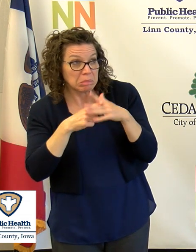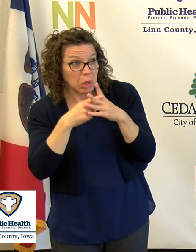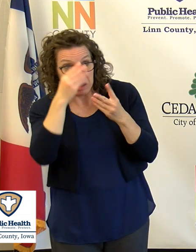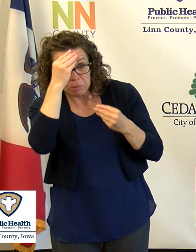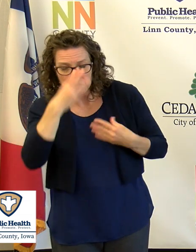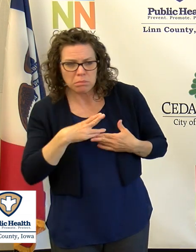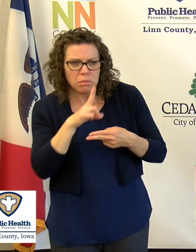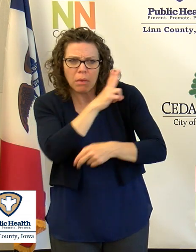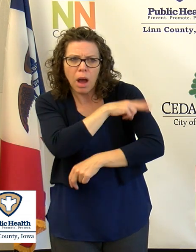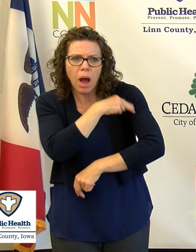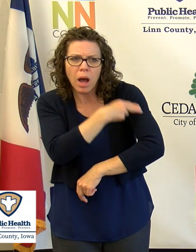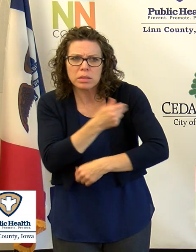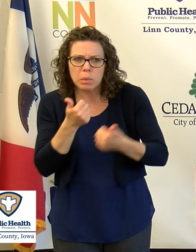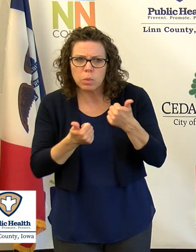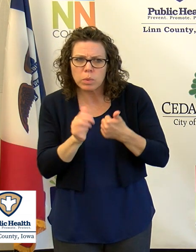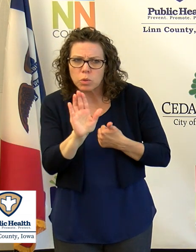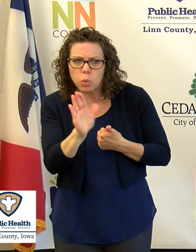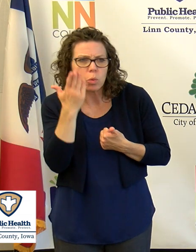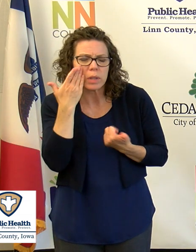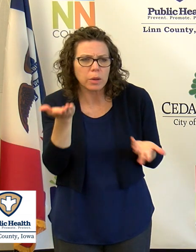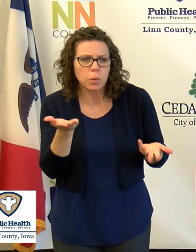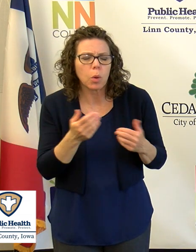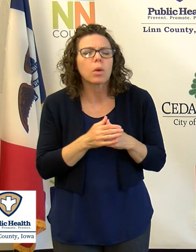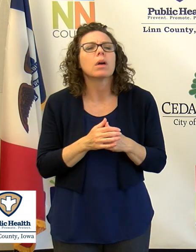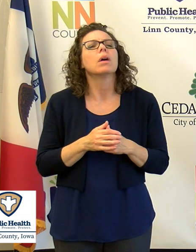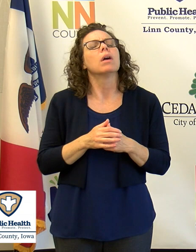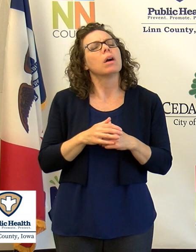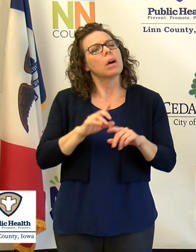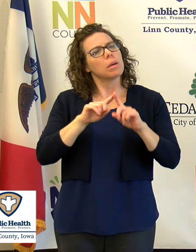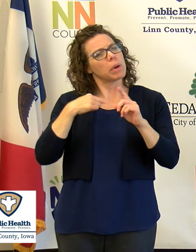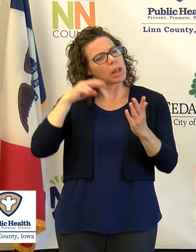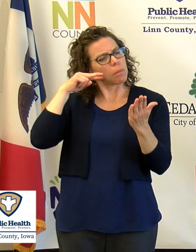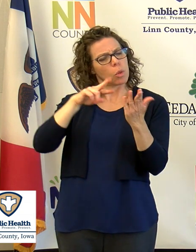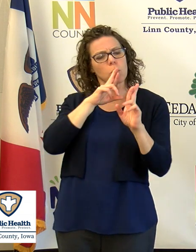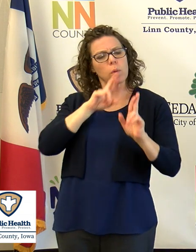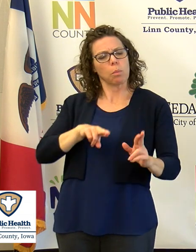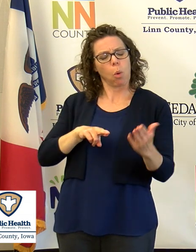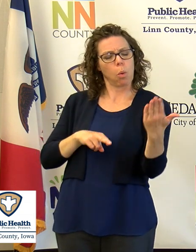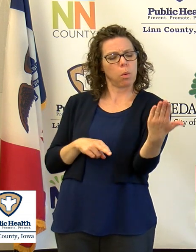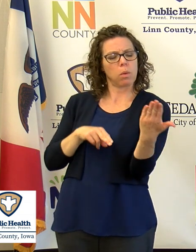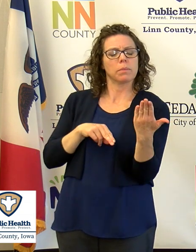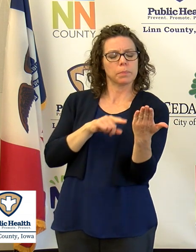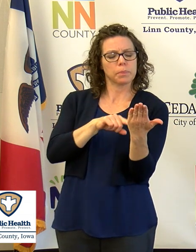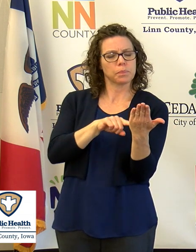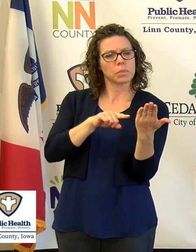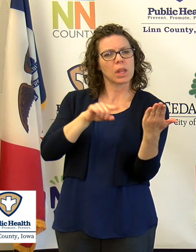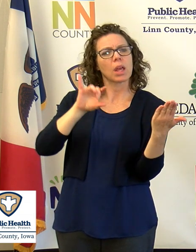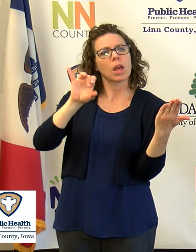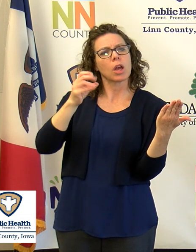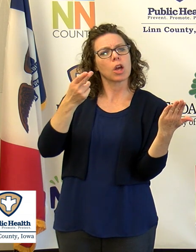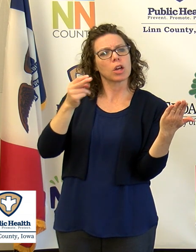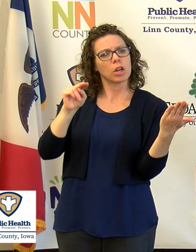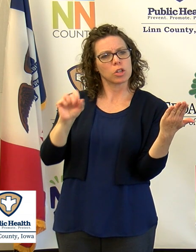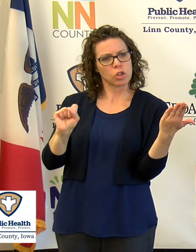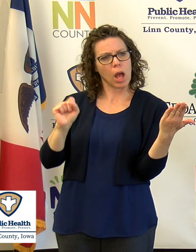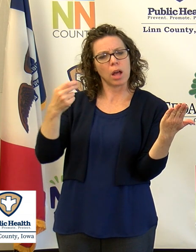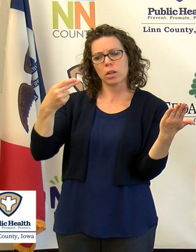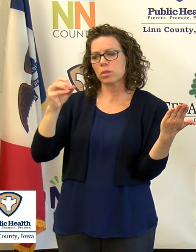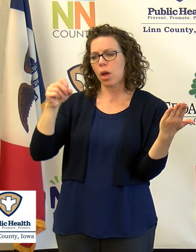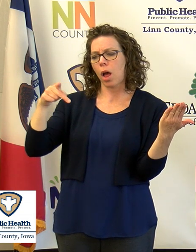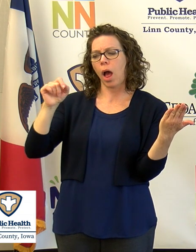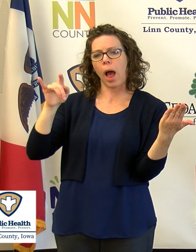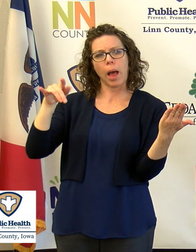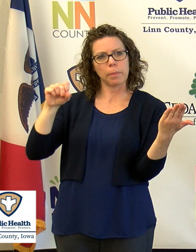say what hospital you work at. But we've seen, I'm looking at a report from Johns Hopkins University right now